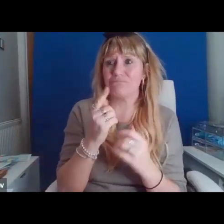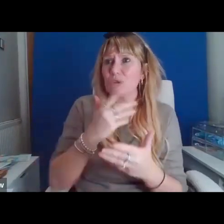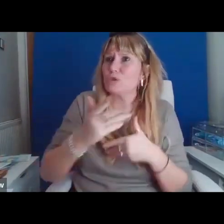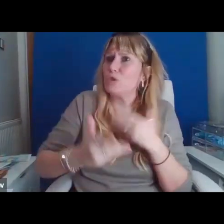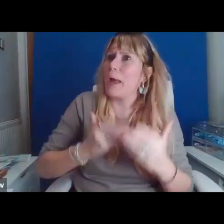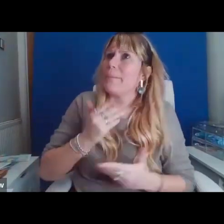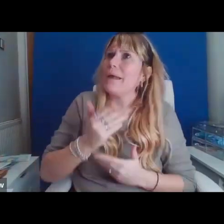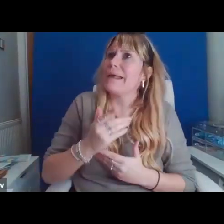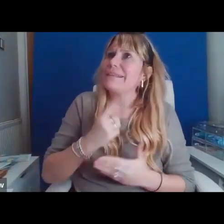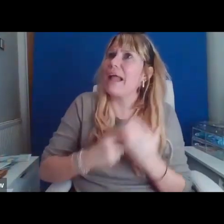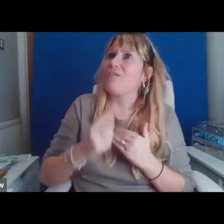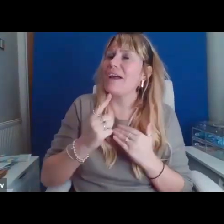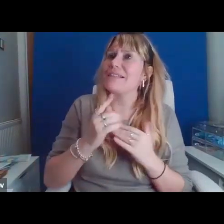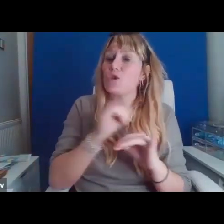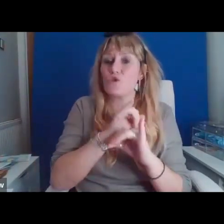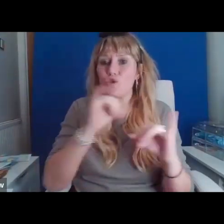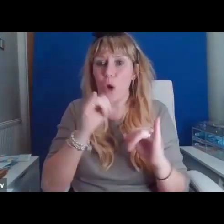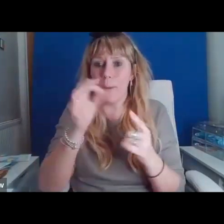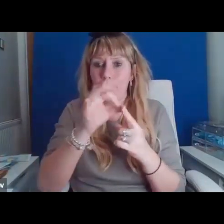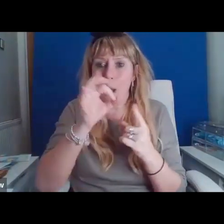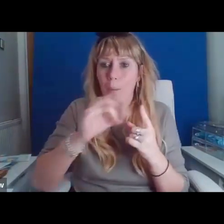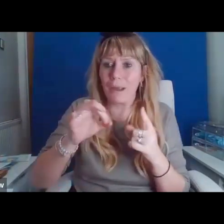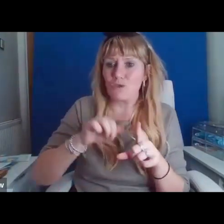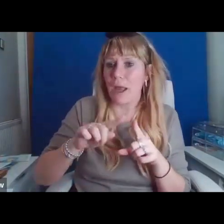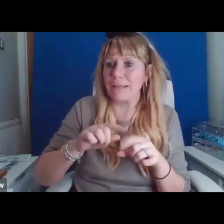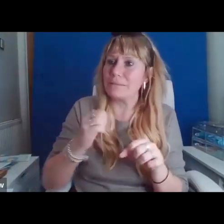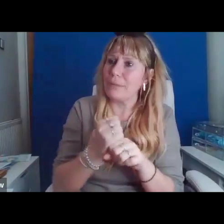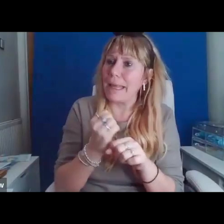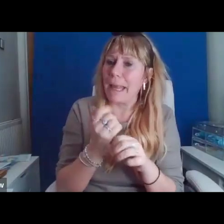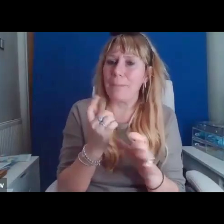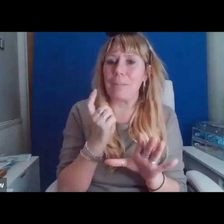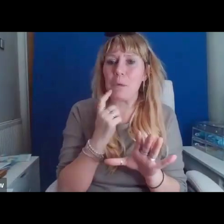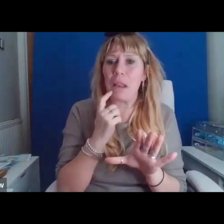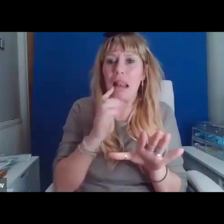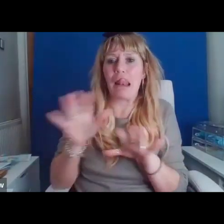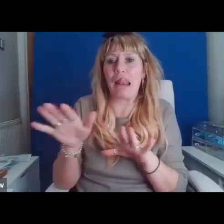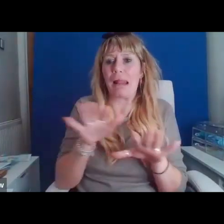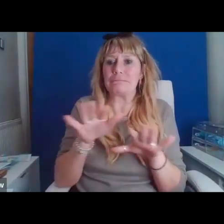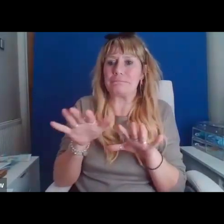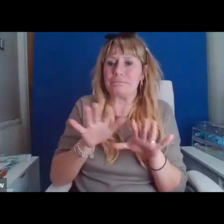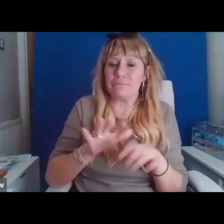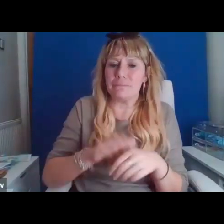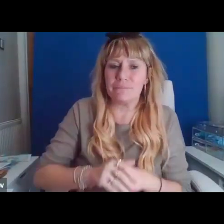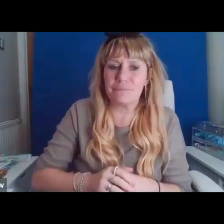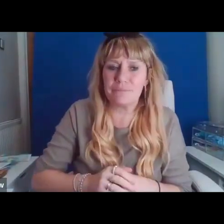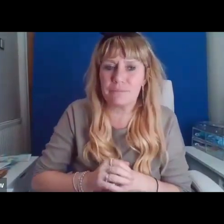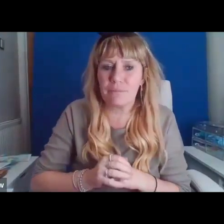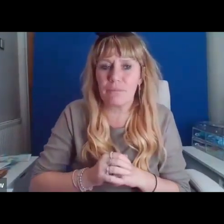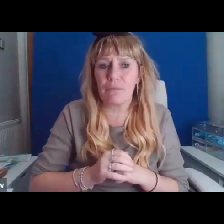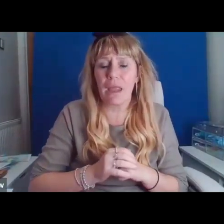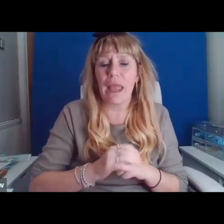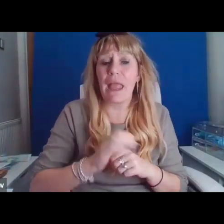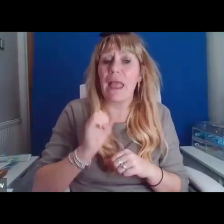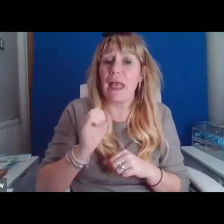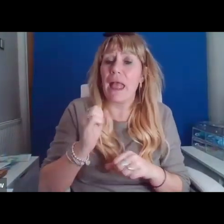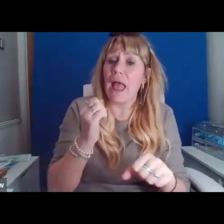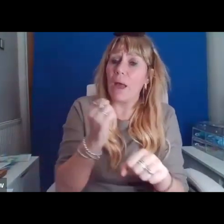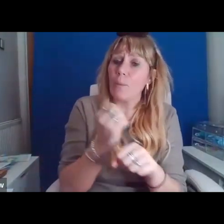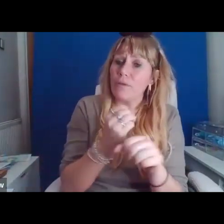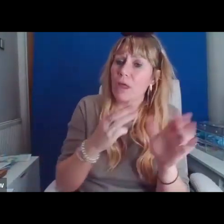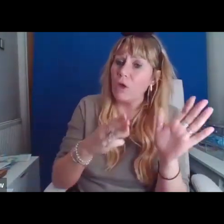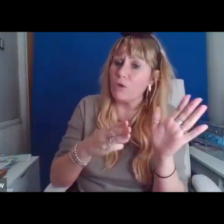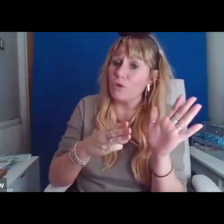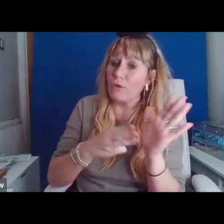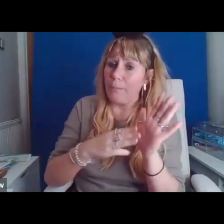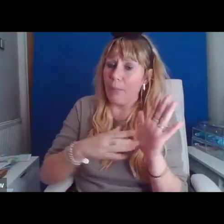Rhianna co-authored Fragmented Light, their Saboteur Award nominated joint collection with their grandmother, Carolyn Reid.